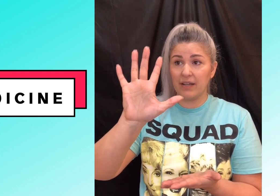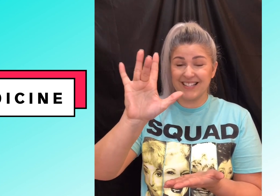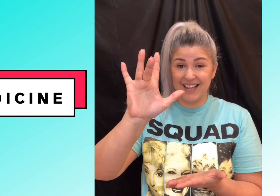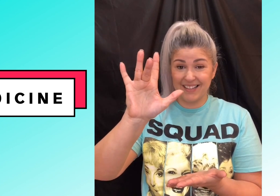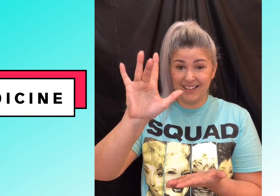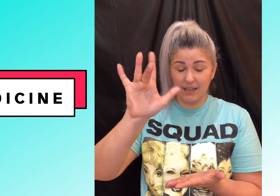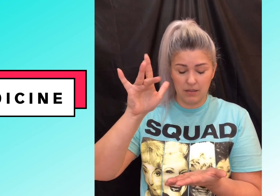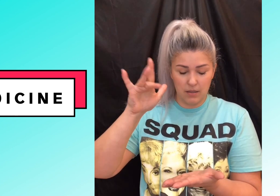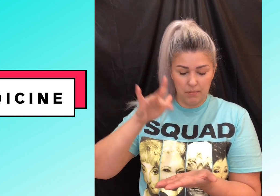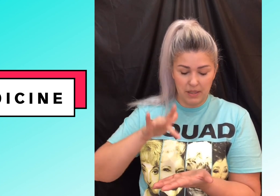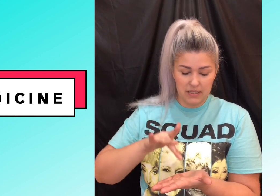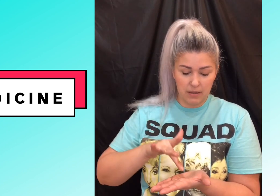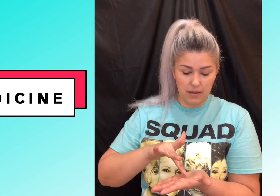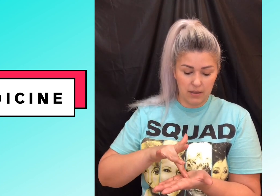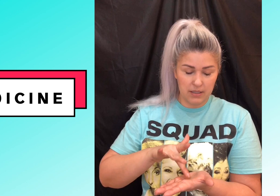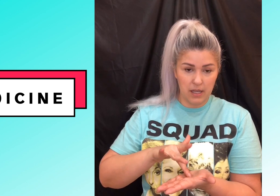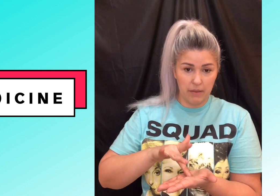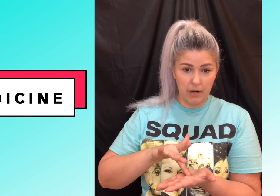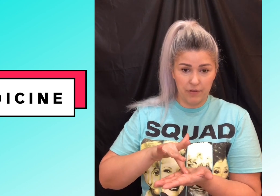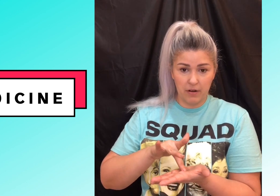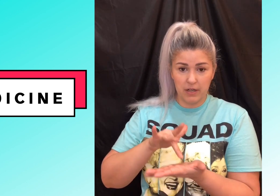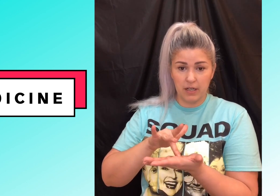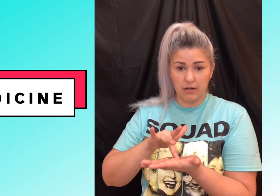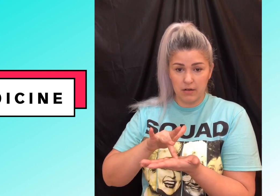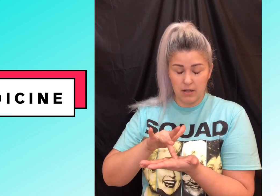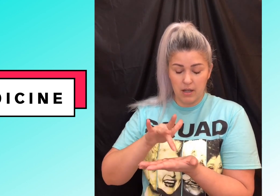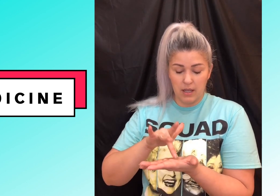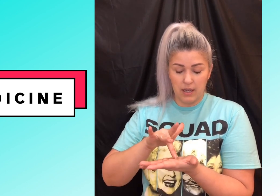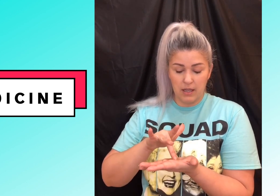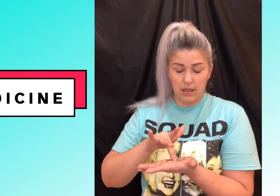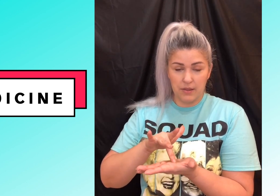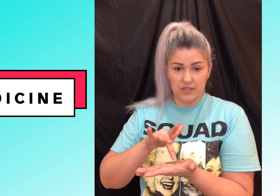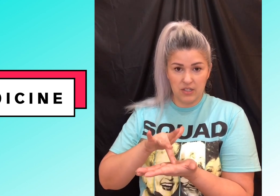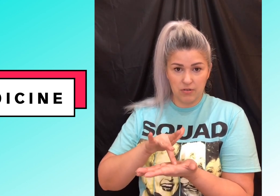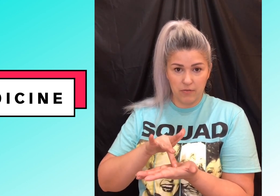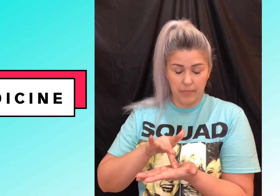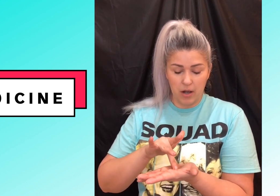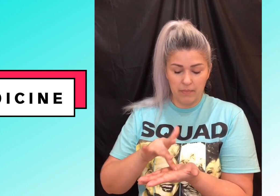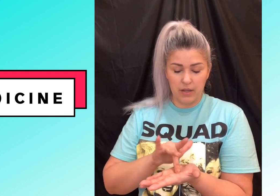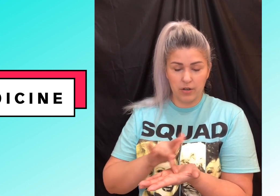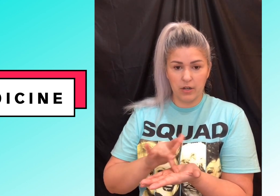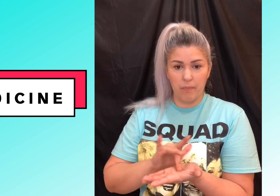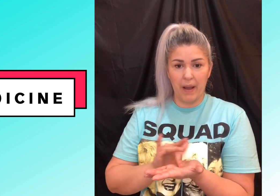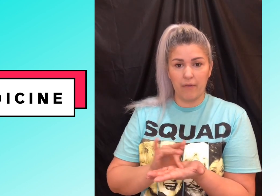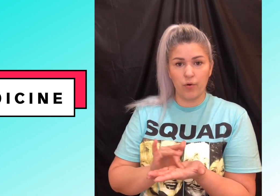extended place the extent of the middle finger here in the center of your palm and you're gonna go back and forth